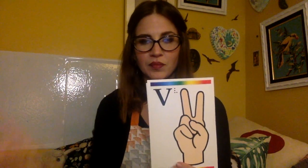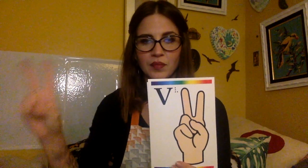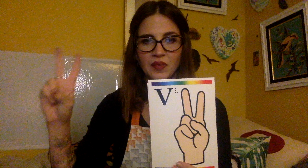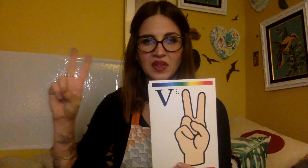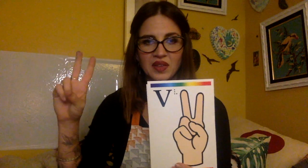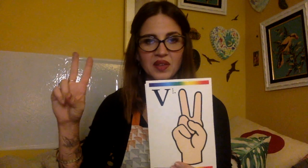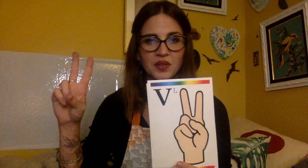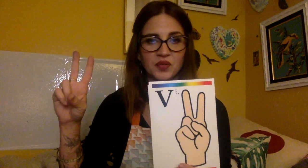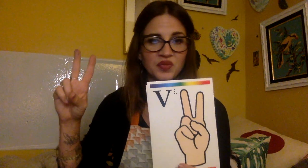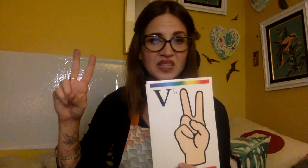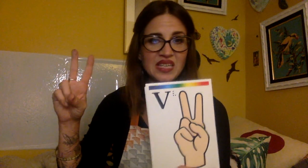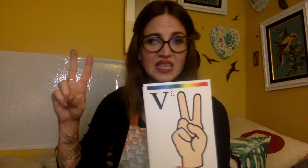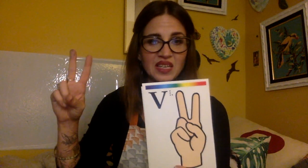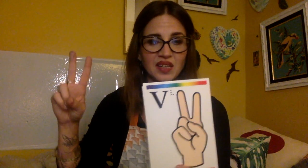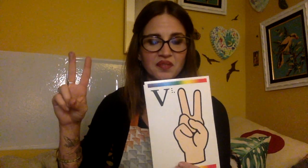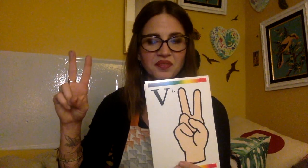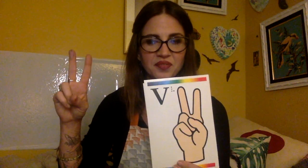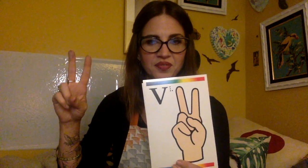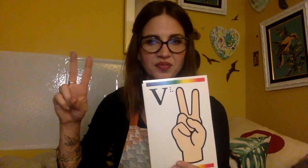V, N.